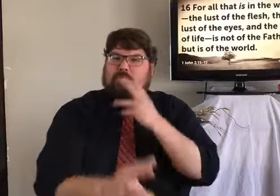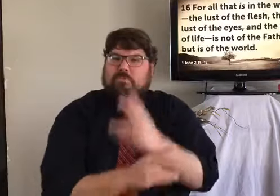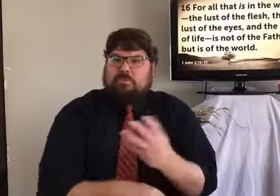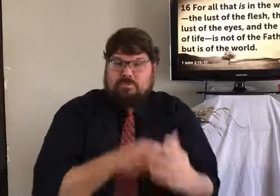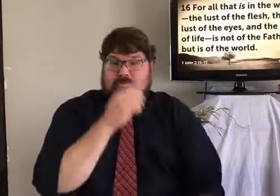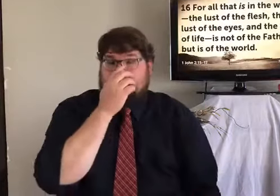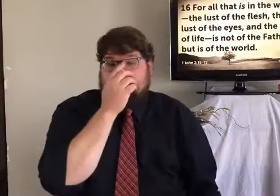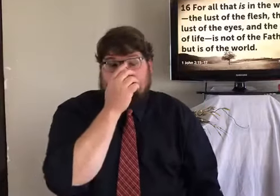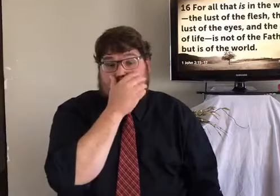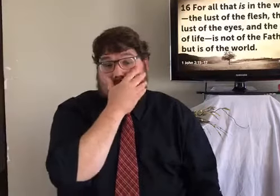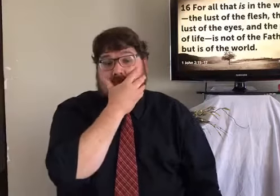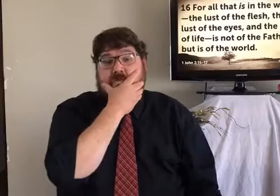But are of the world.